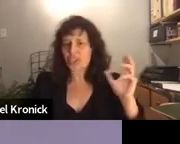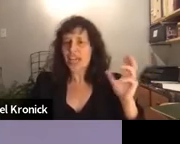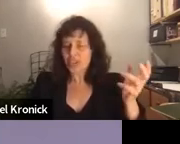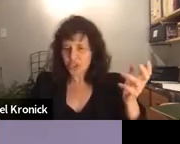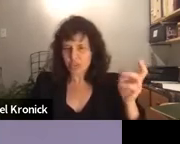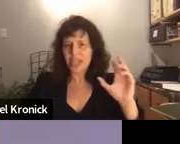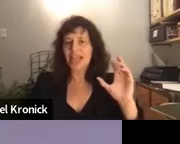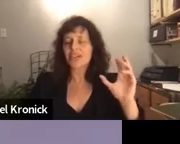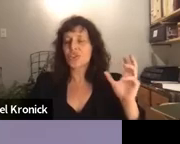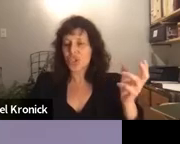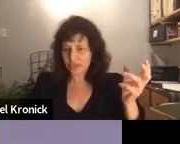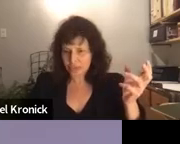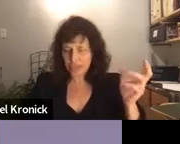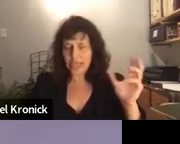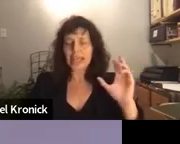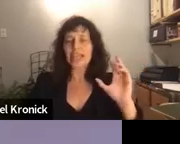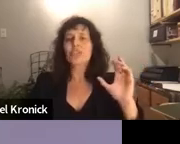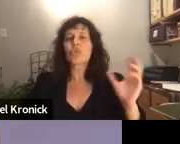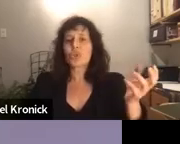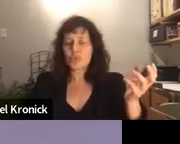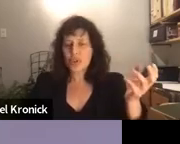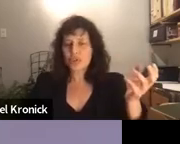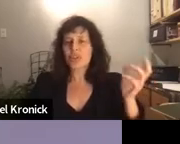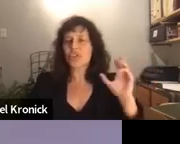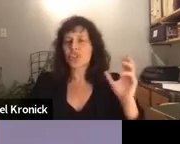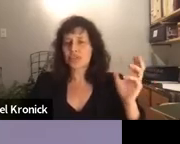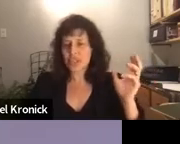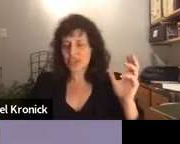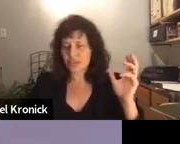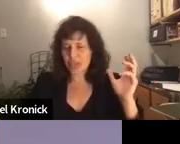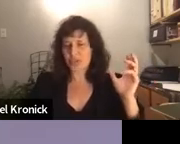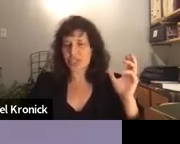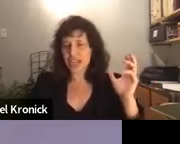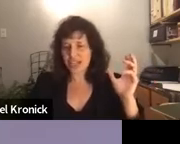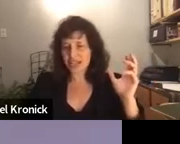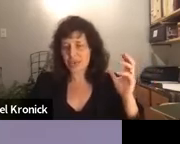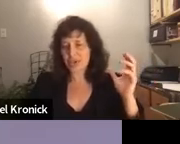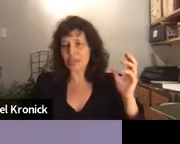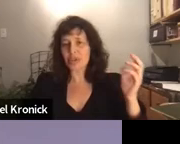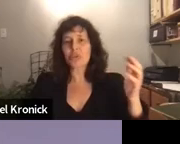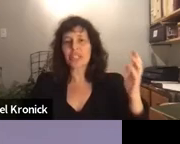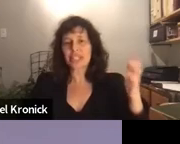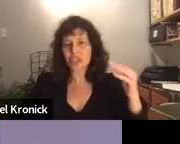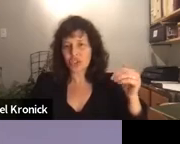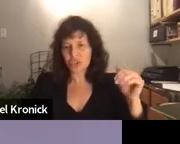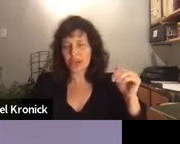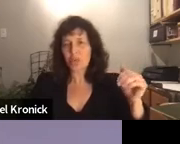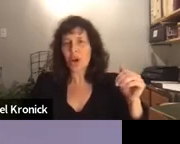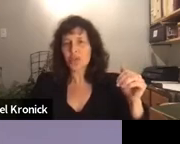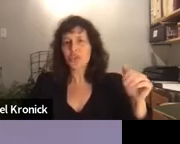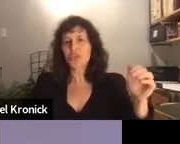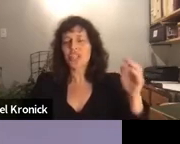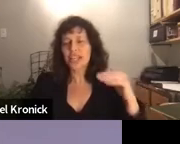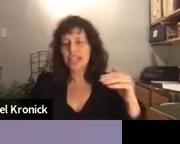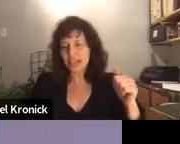protection, began to shift. And this corresponded with a shift in her mental state. I'm also a clinician. So I